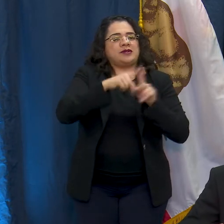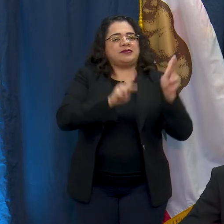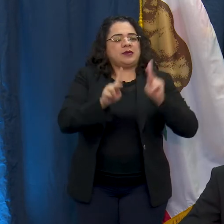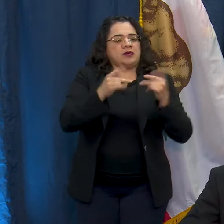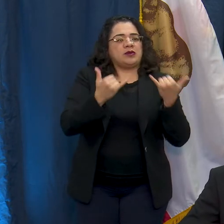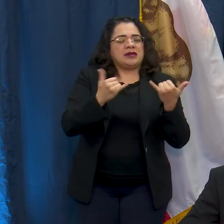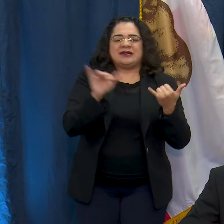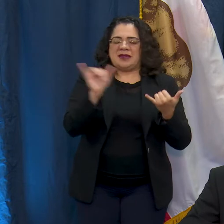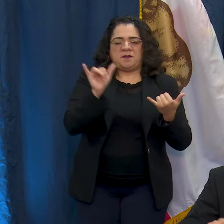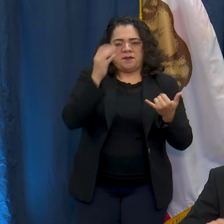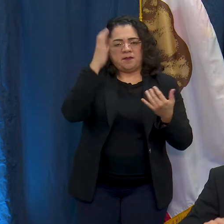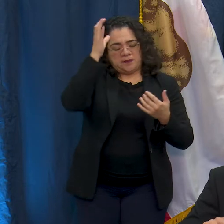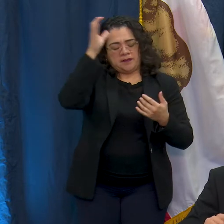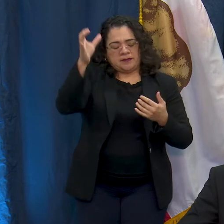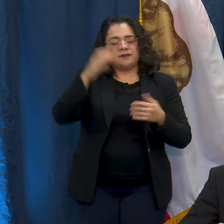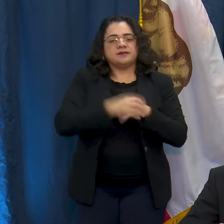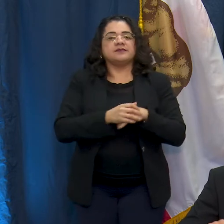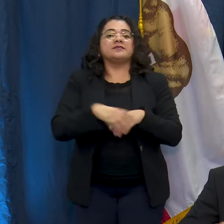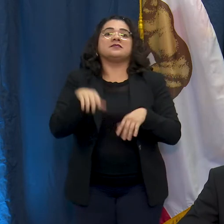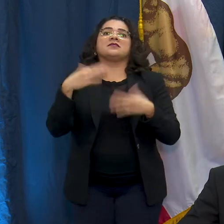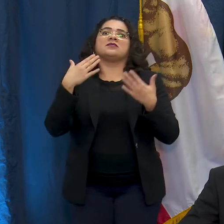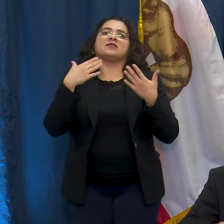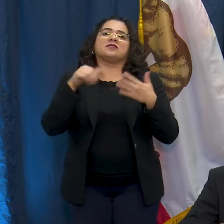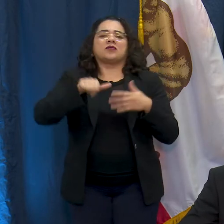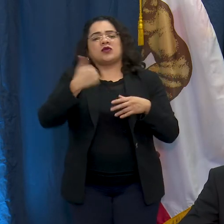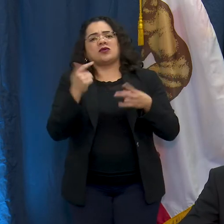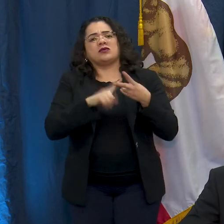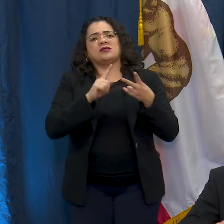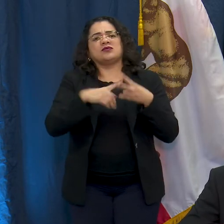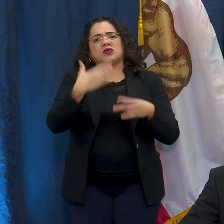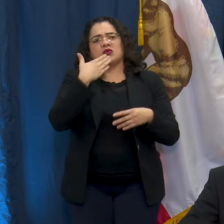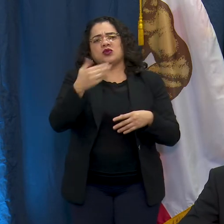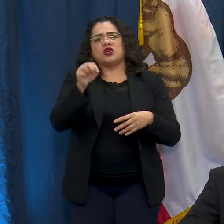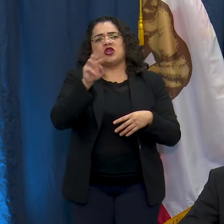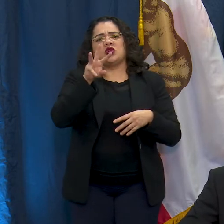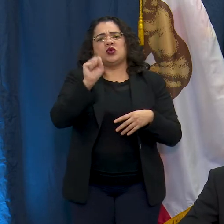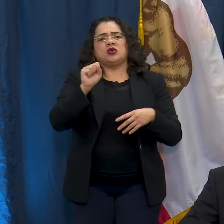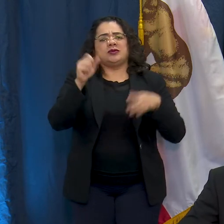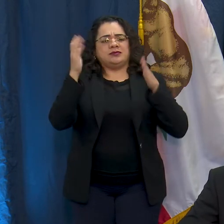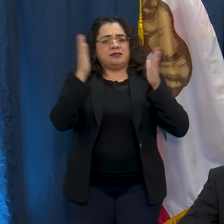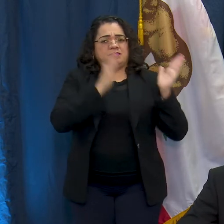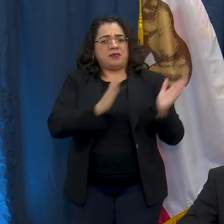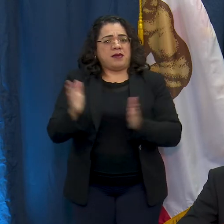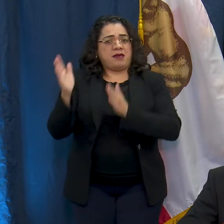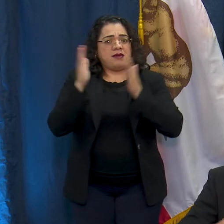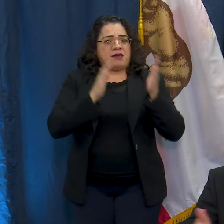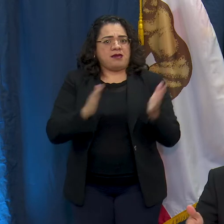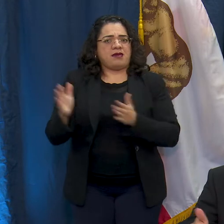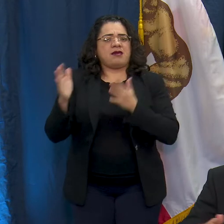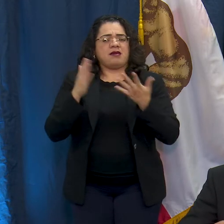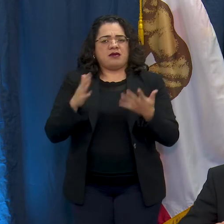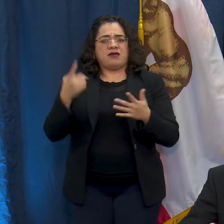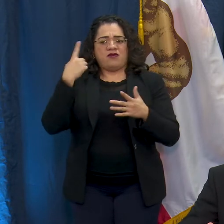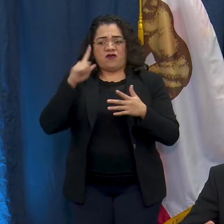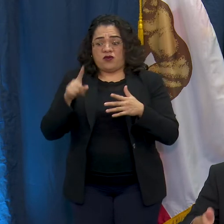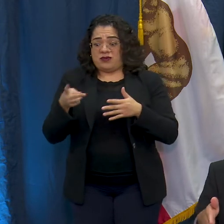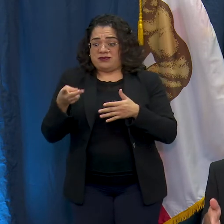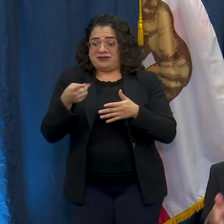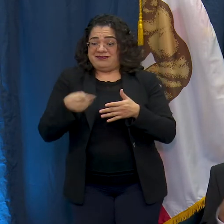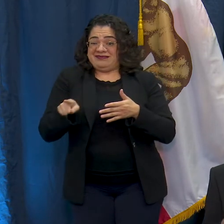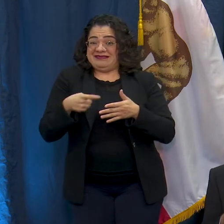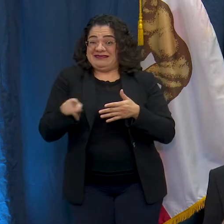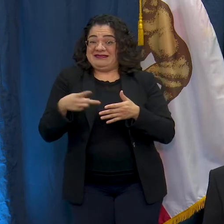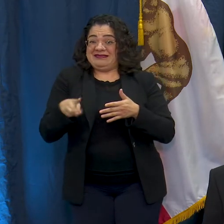some really good news I think about what we're doing to prepare for the surge in the weeks ahead.